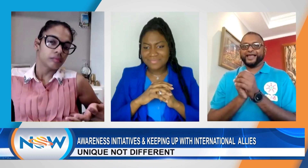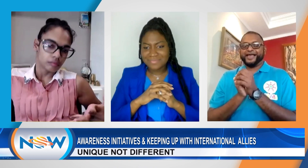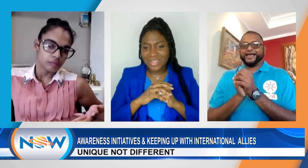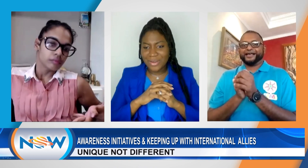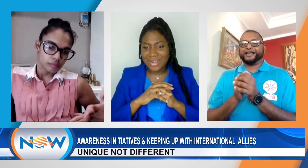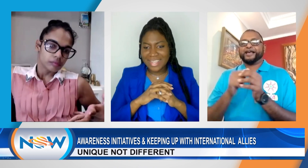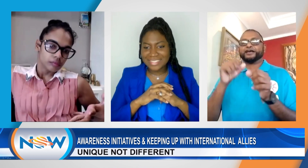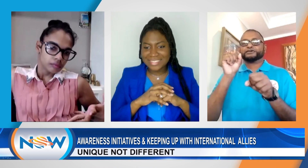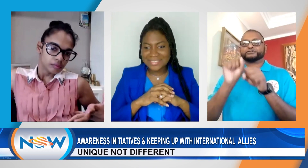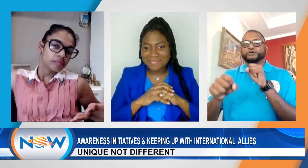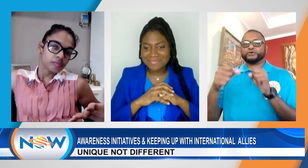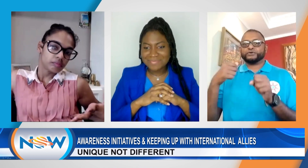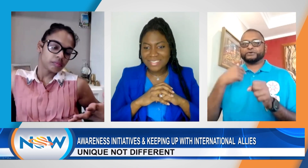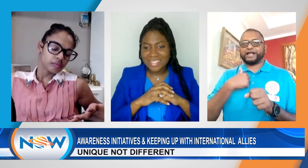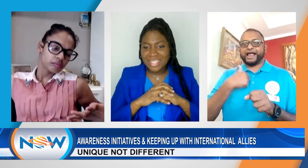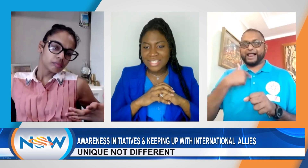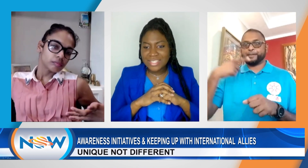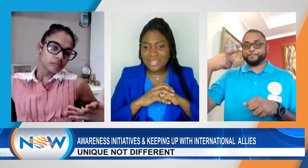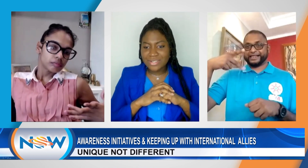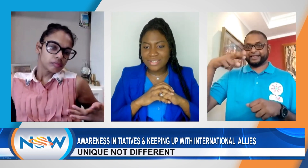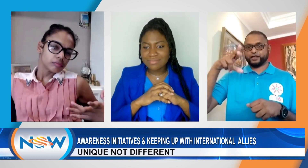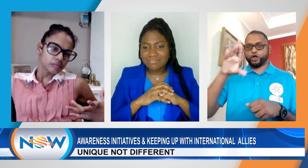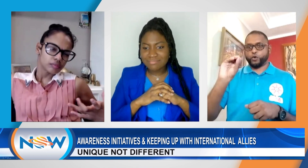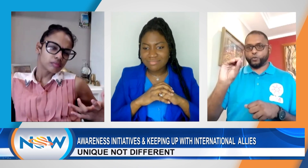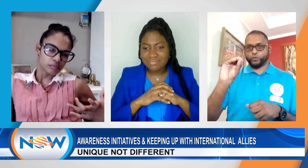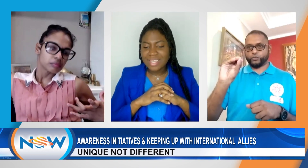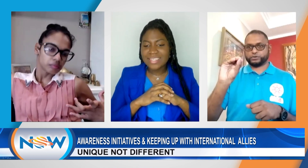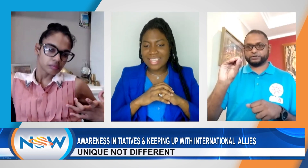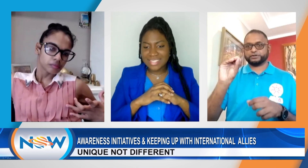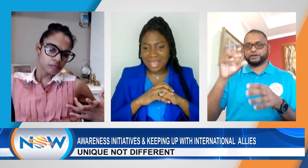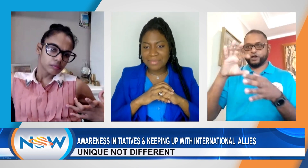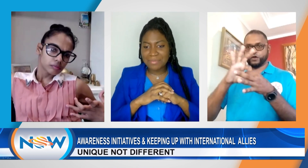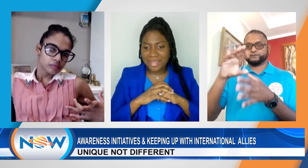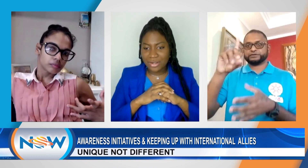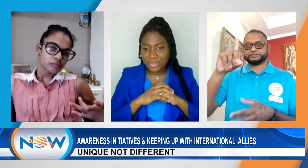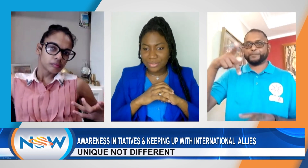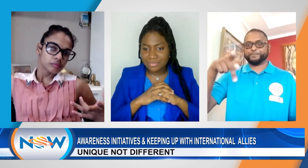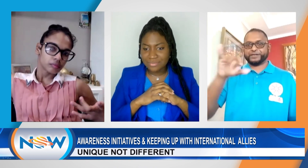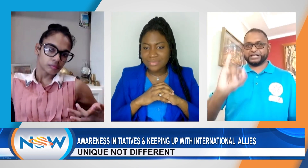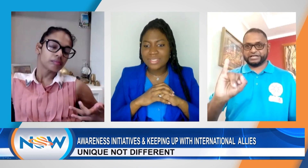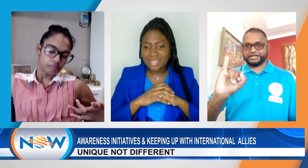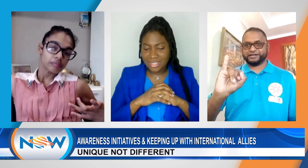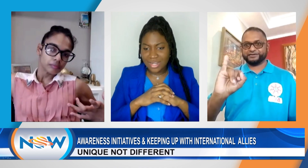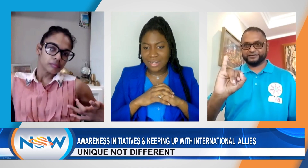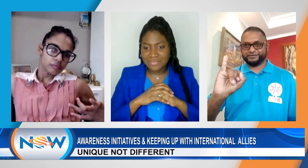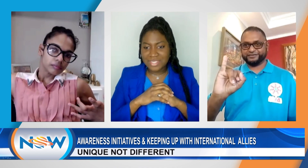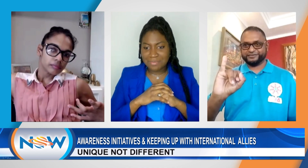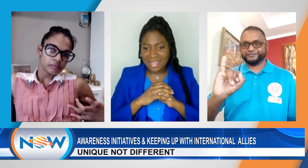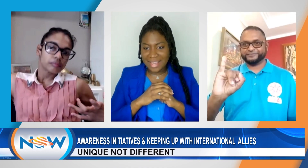All right. So, yes, I am the P.R.O. of DPI.